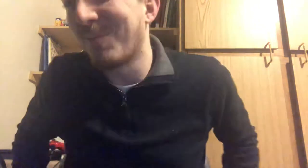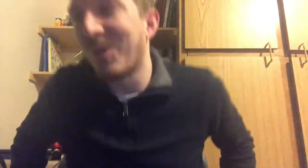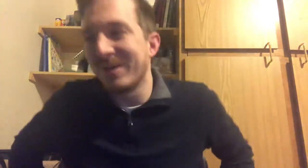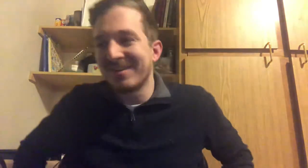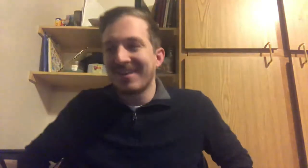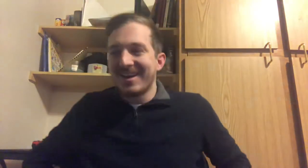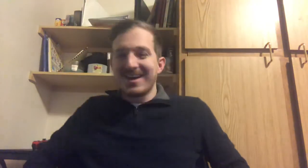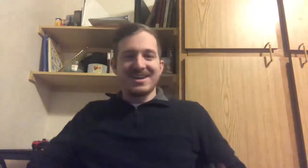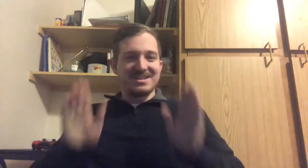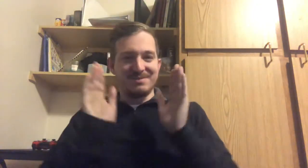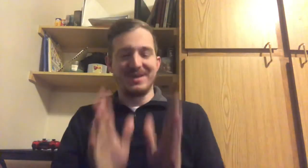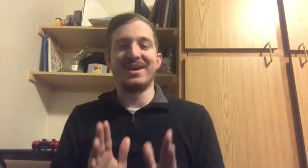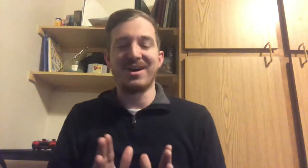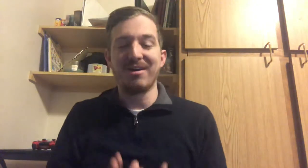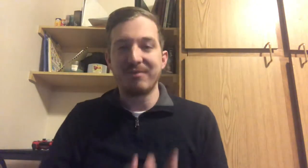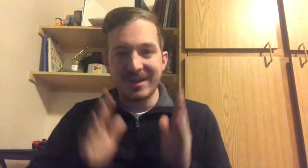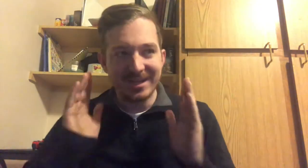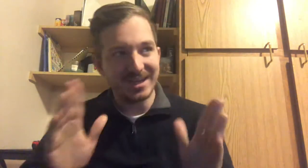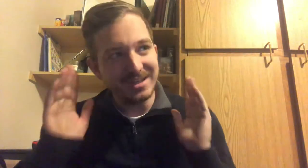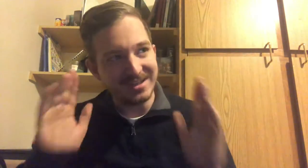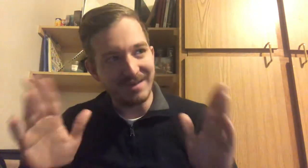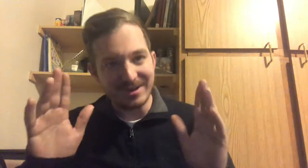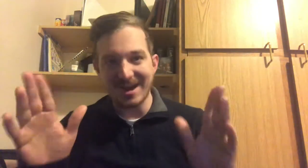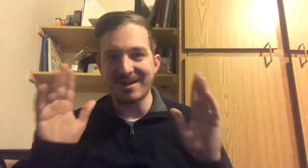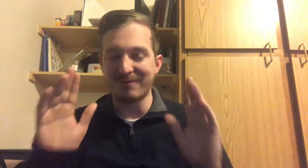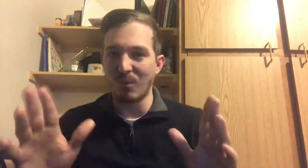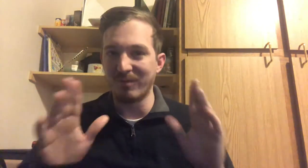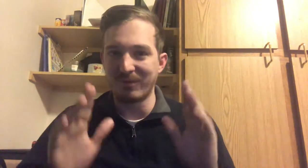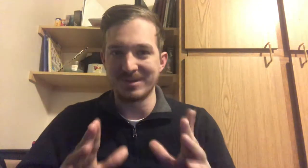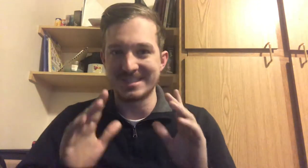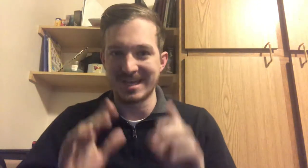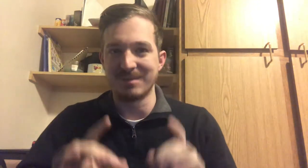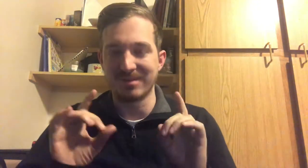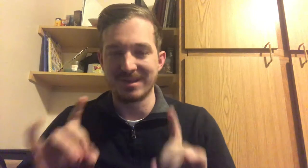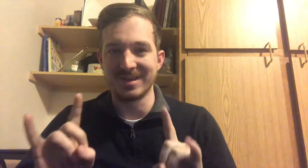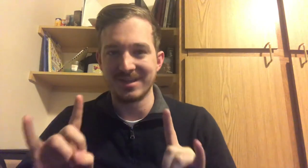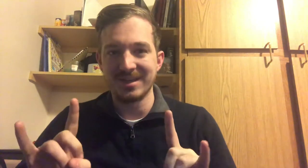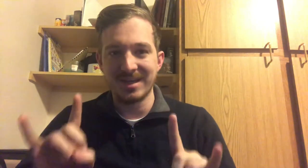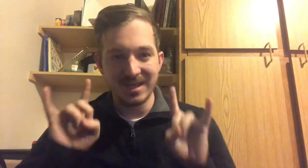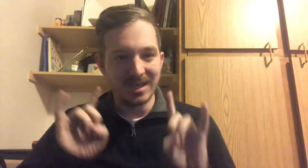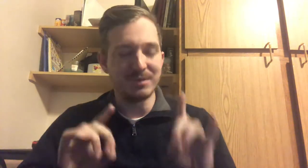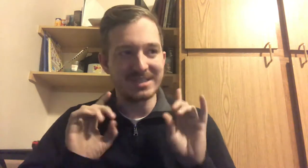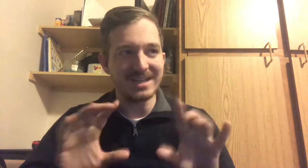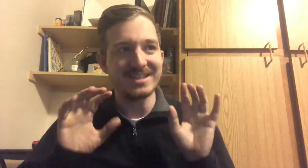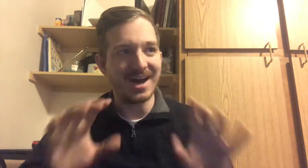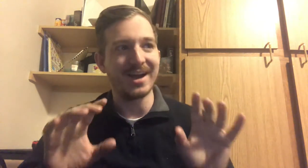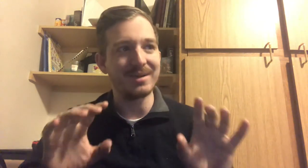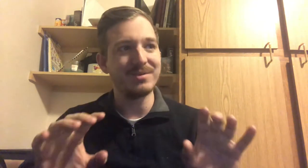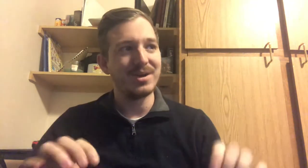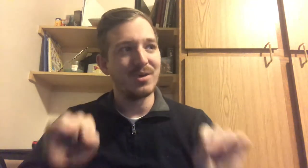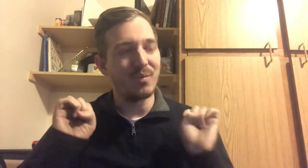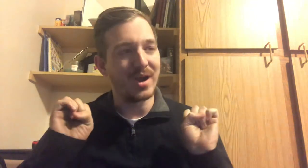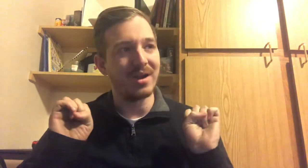moment. Speaking of, King David kind of formed from the same thing. It was at a time where